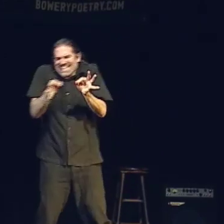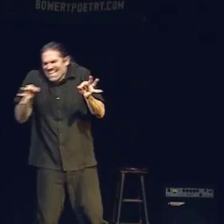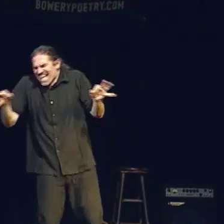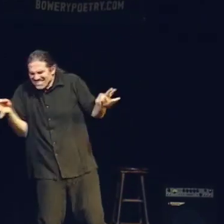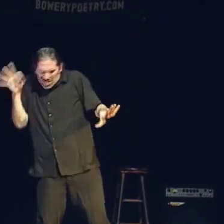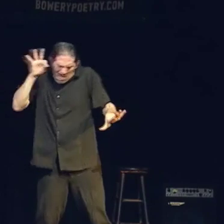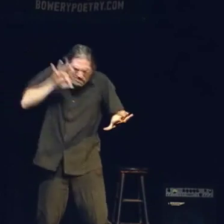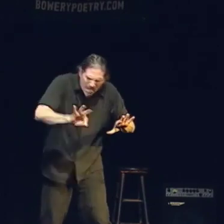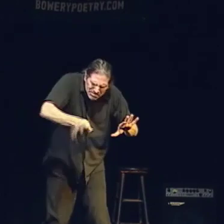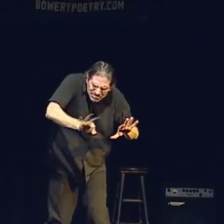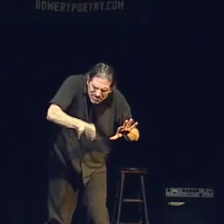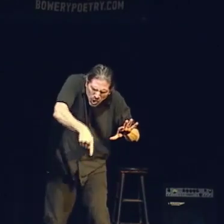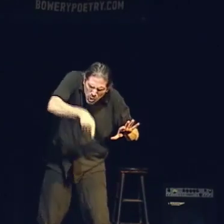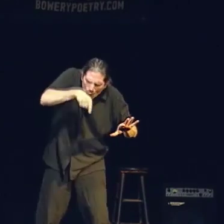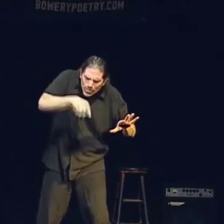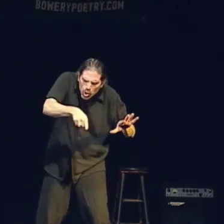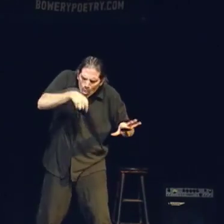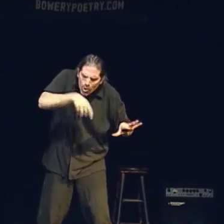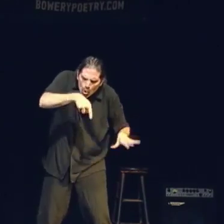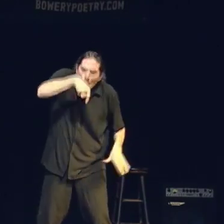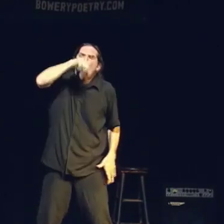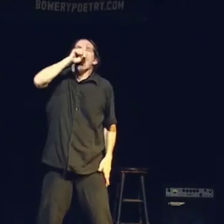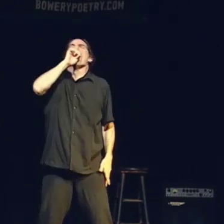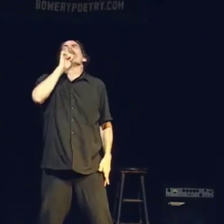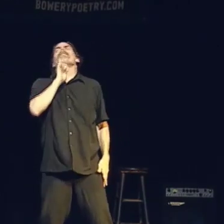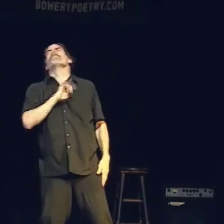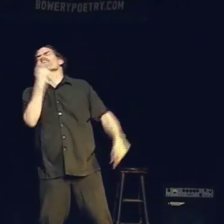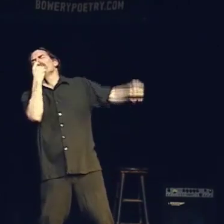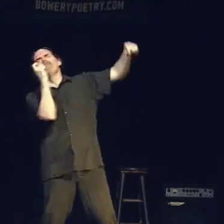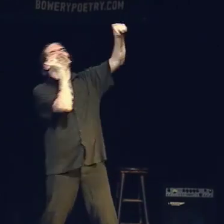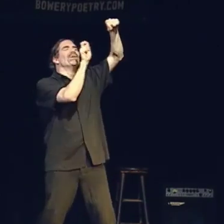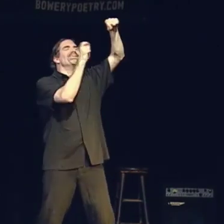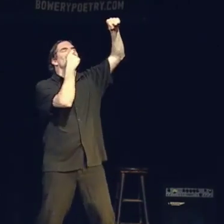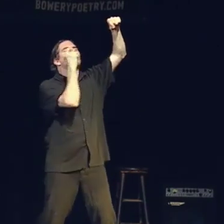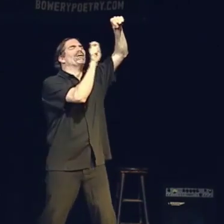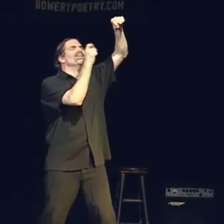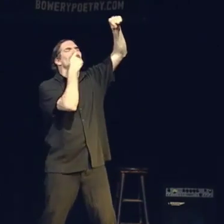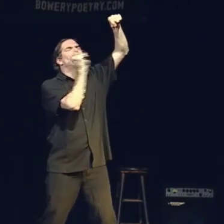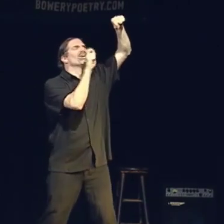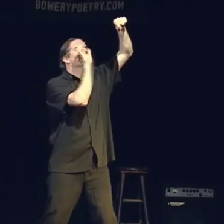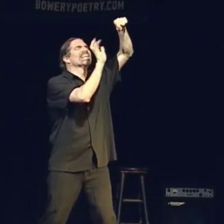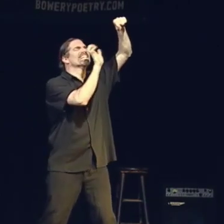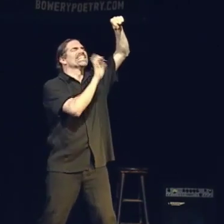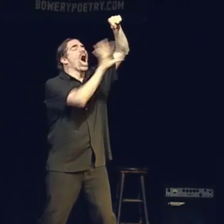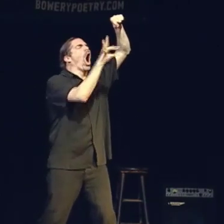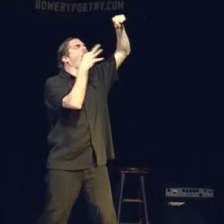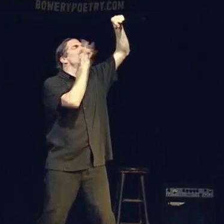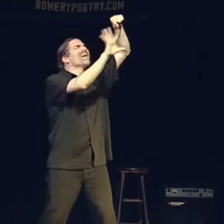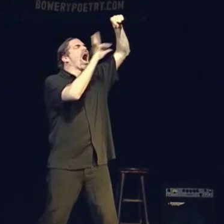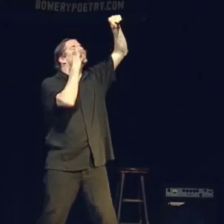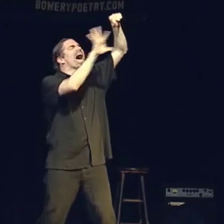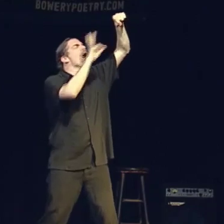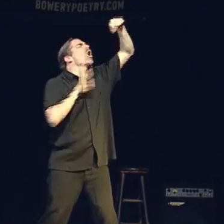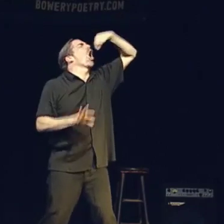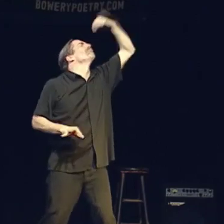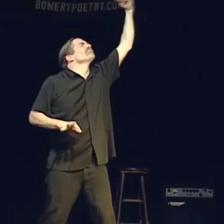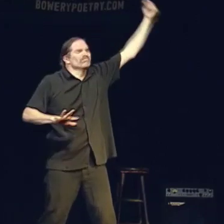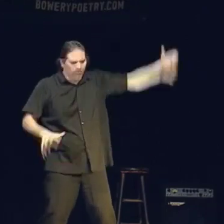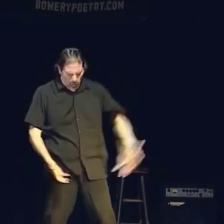Sentences like spaghetti slurped up. Punctuation points picked off like grapes.